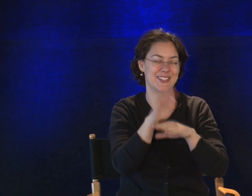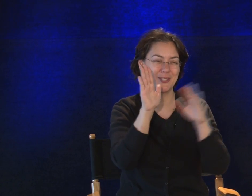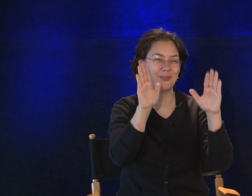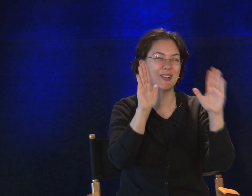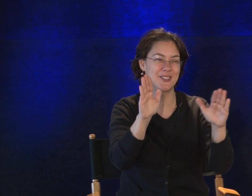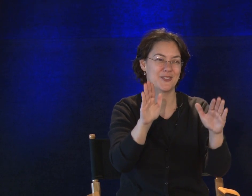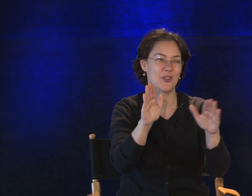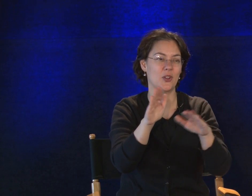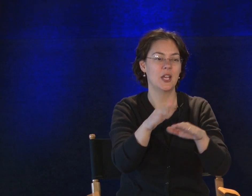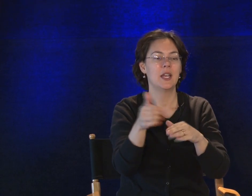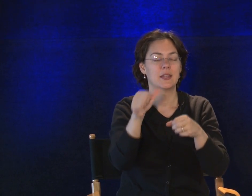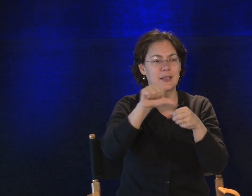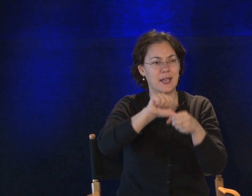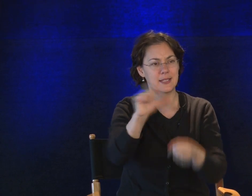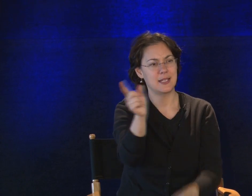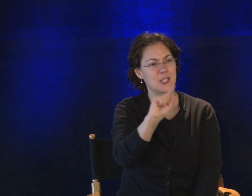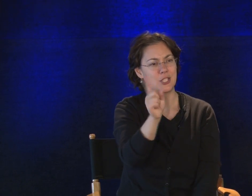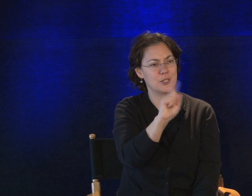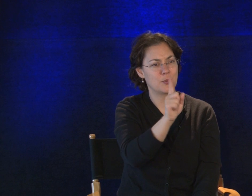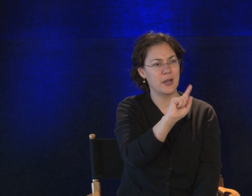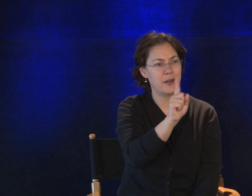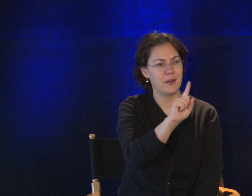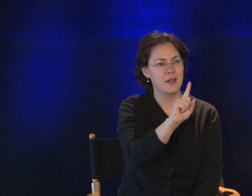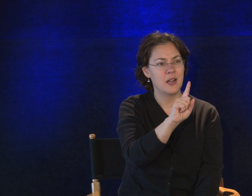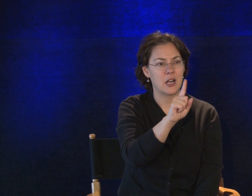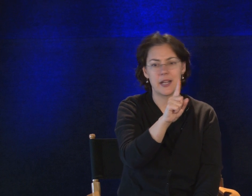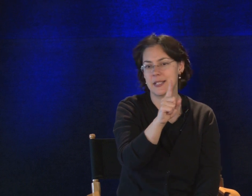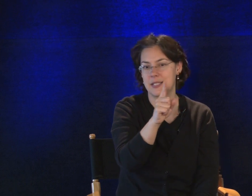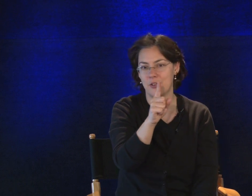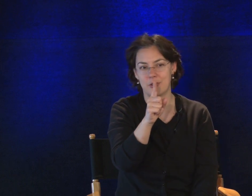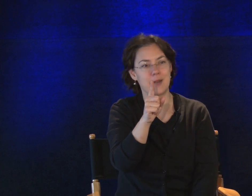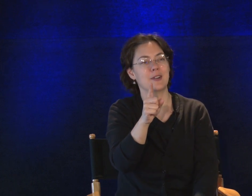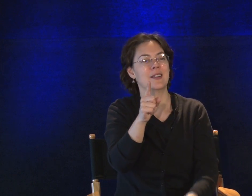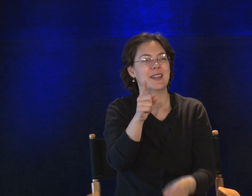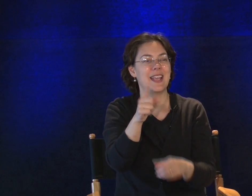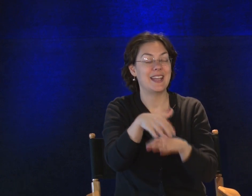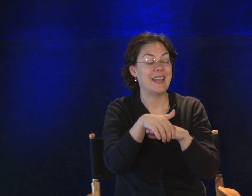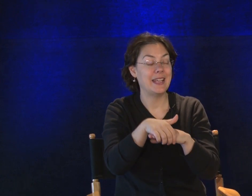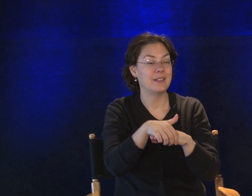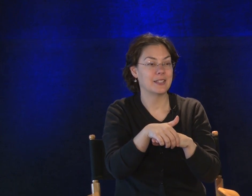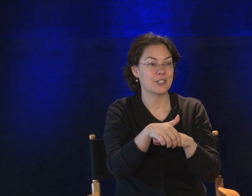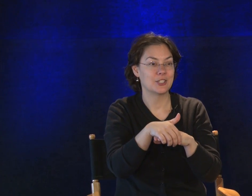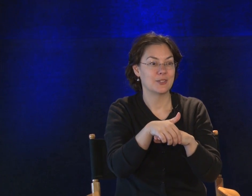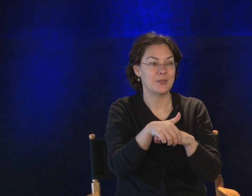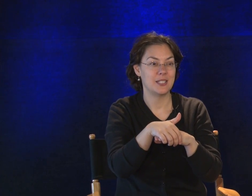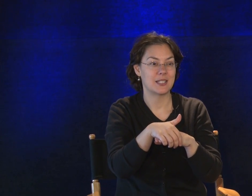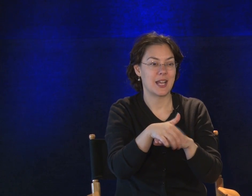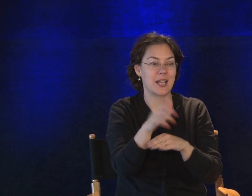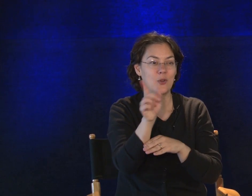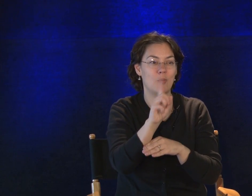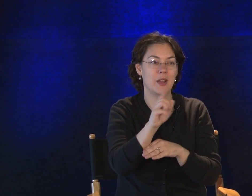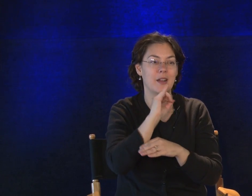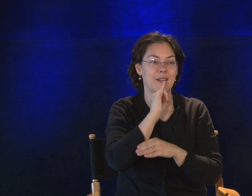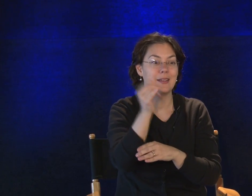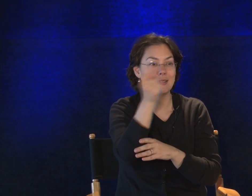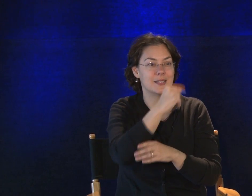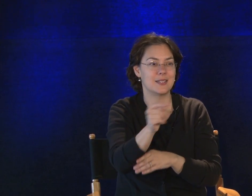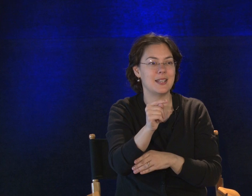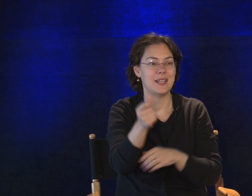That's wonderful. The gas station is where, our ASL grammar. And in English, we say, where is the